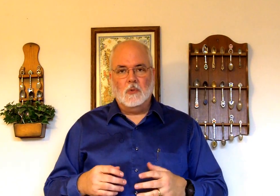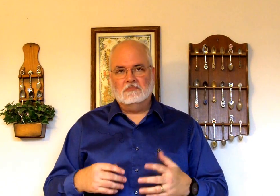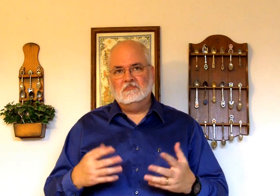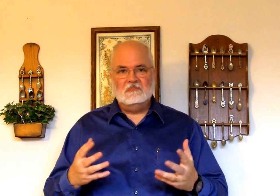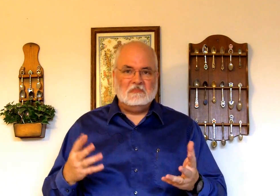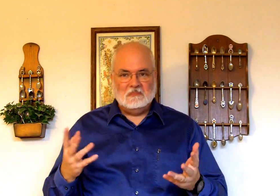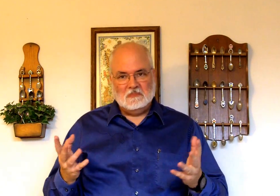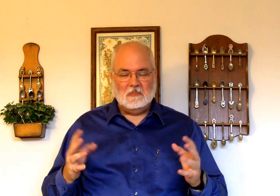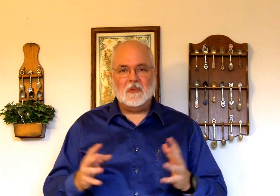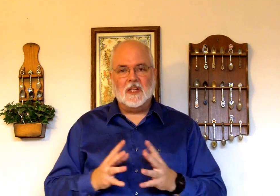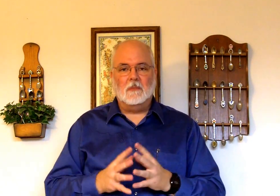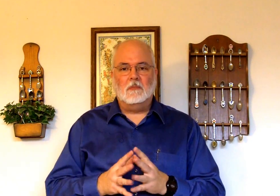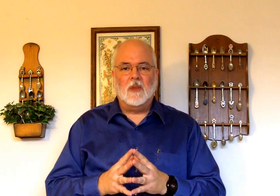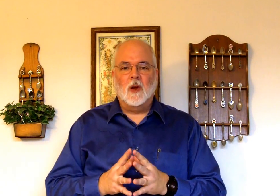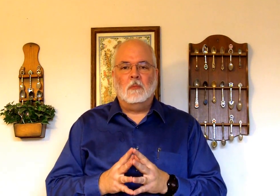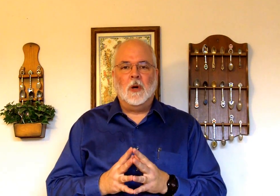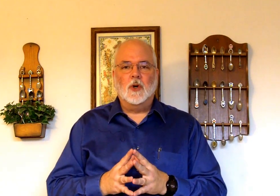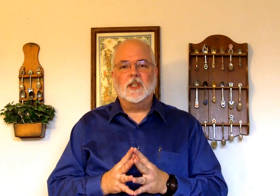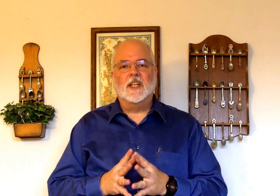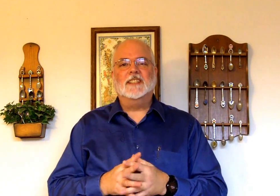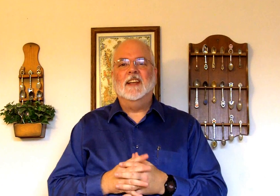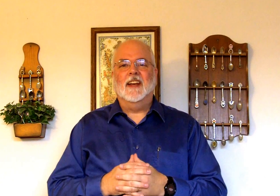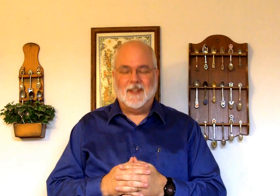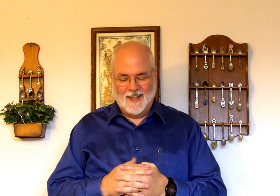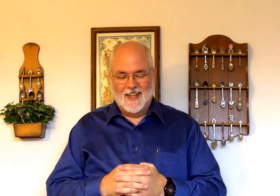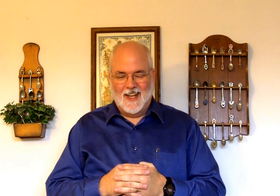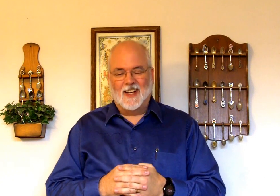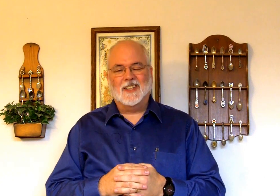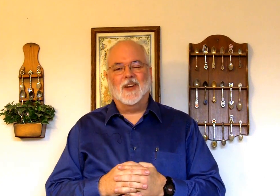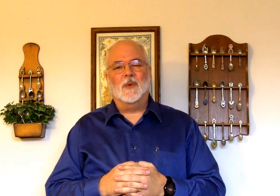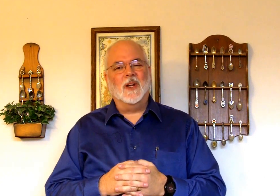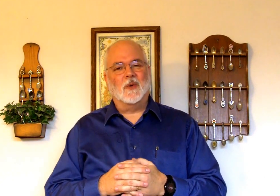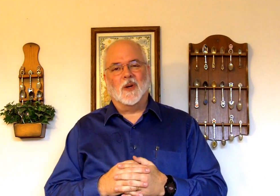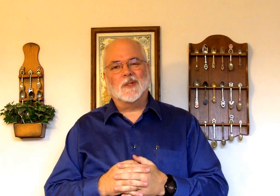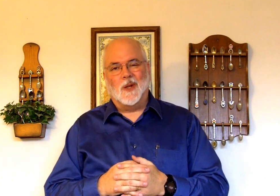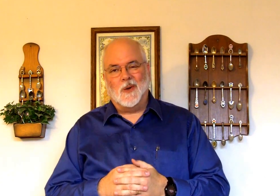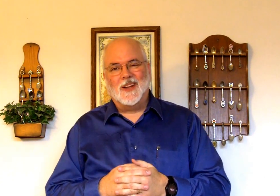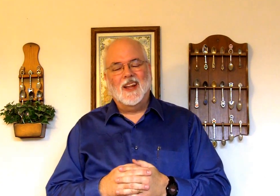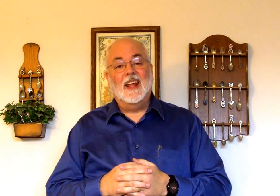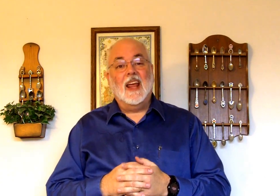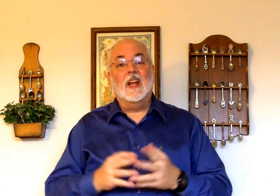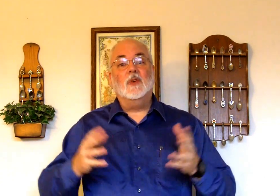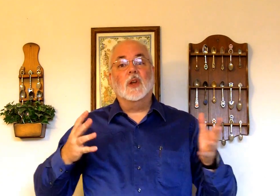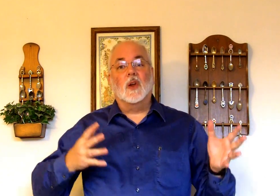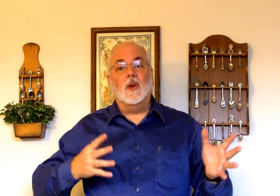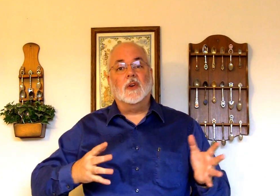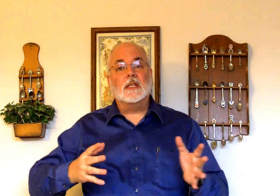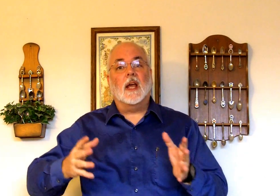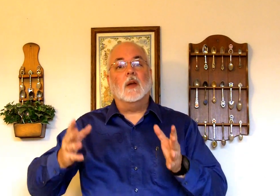murderously sing it. I'm going to sing it really, really slow. And if you can learn to sign